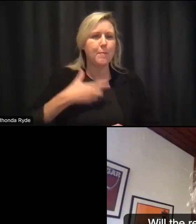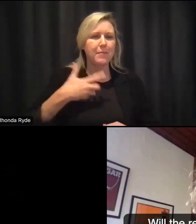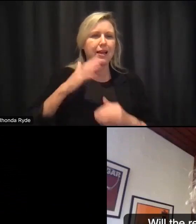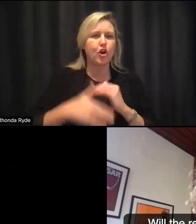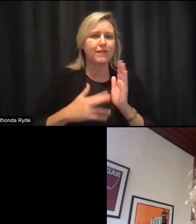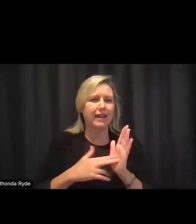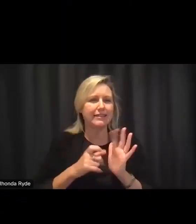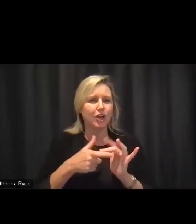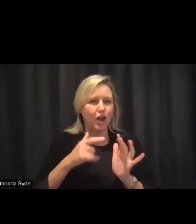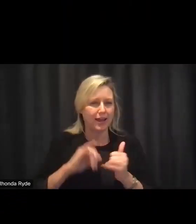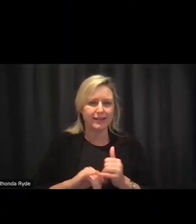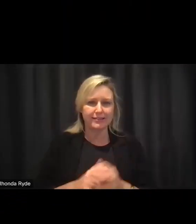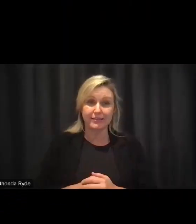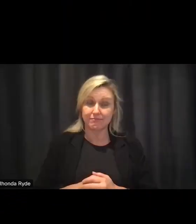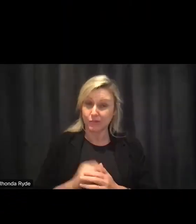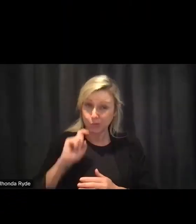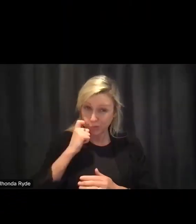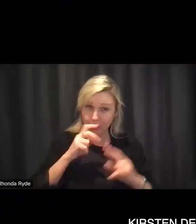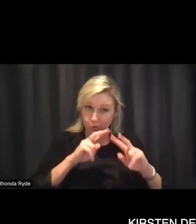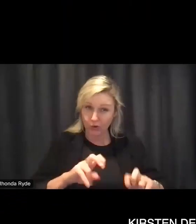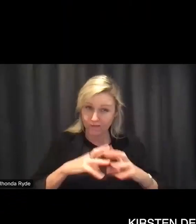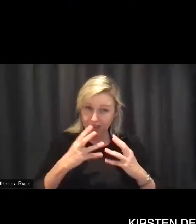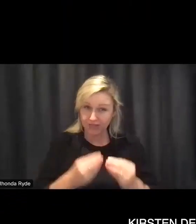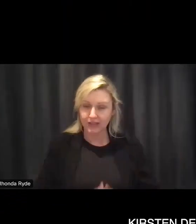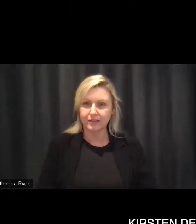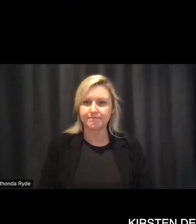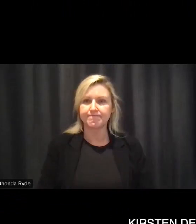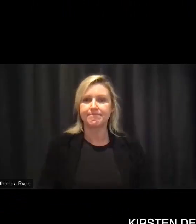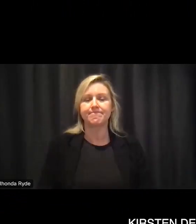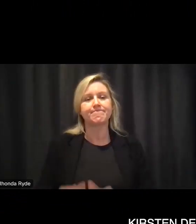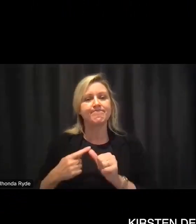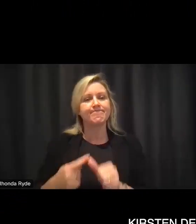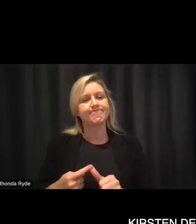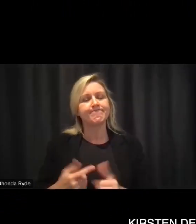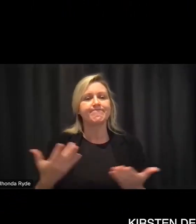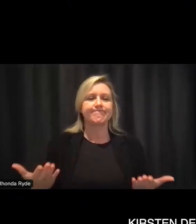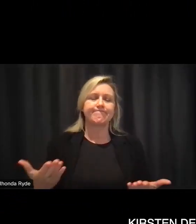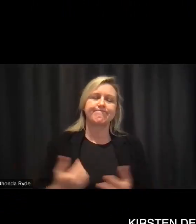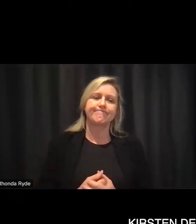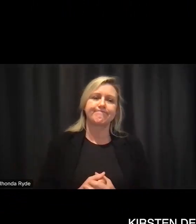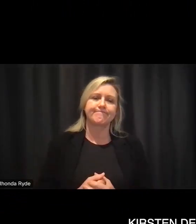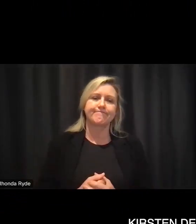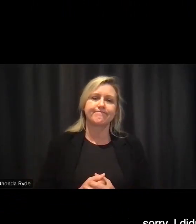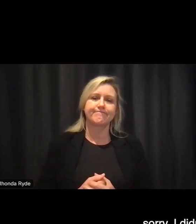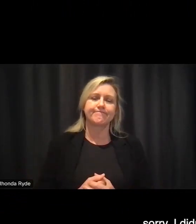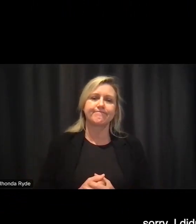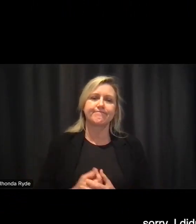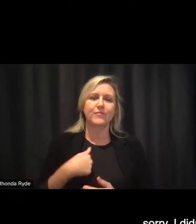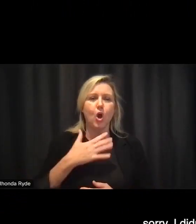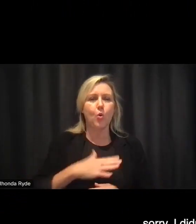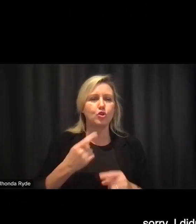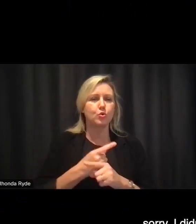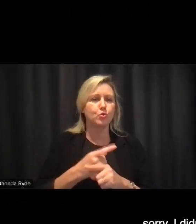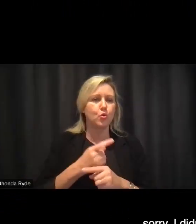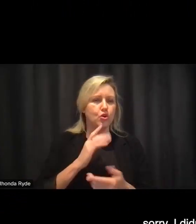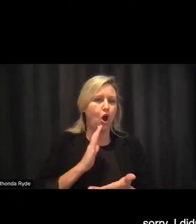i guess that might depend um gene to be honest on whether you mean um i'm i'm sorry i i didn't say the